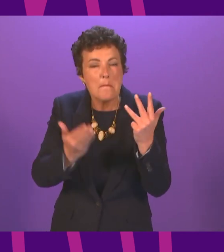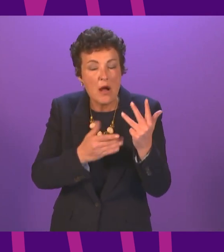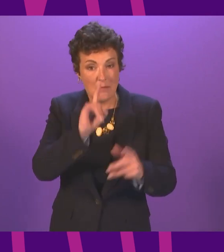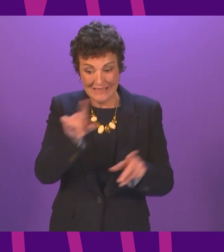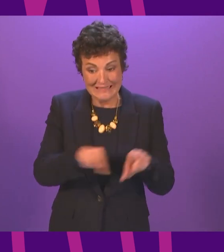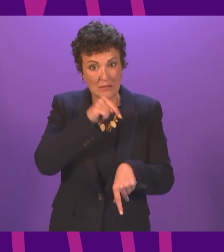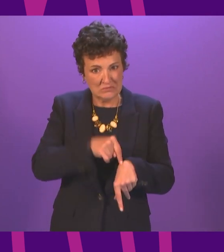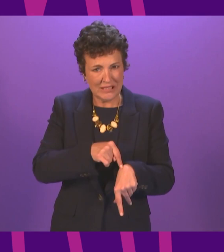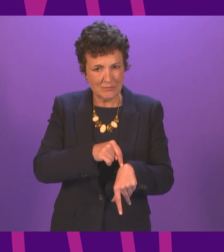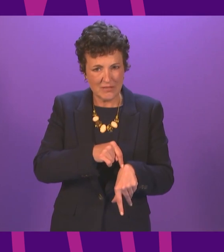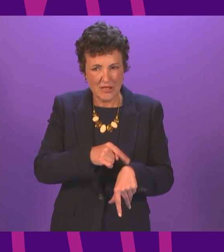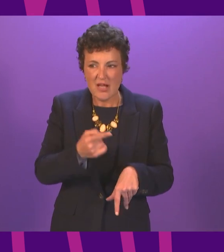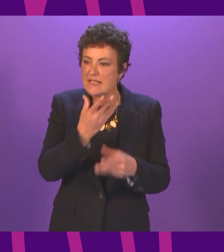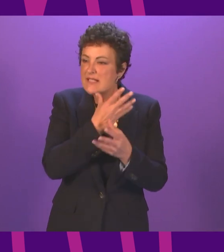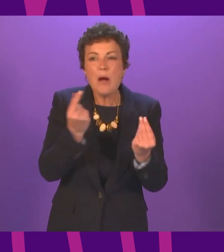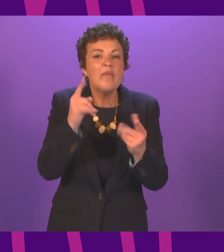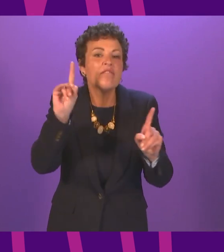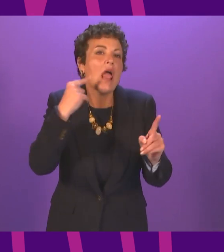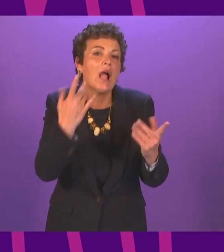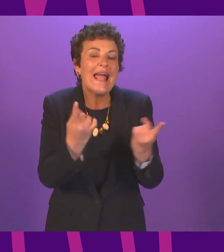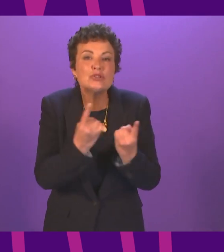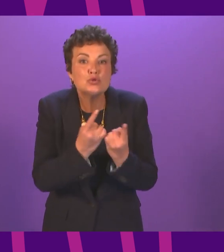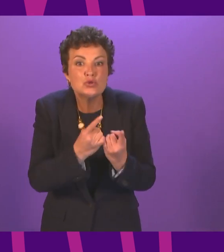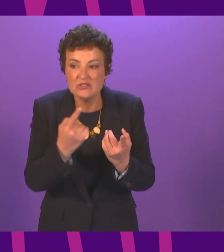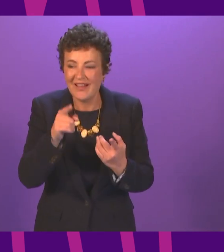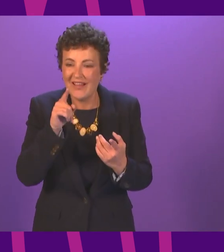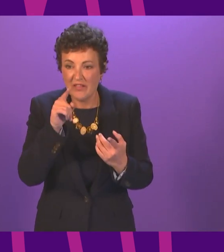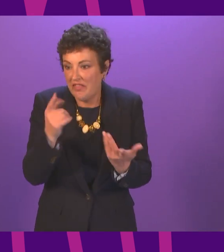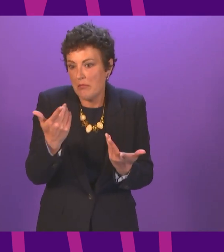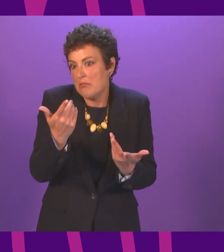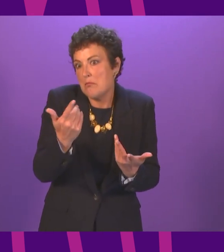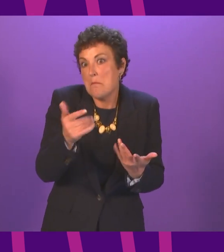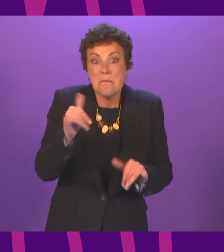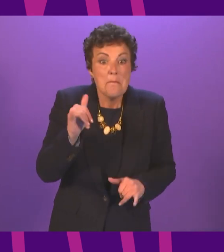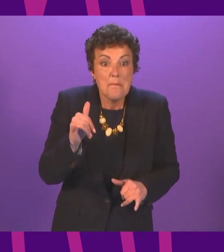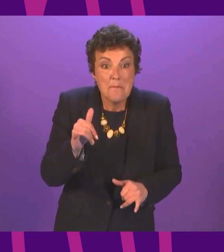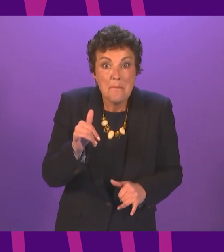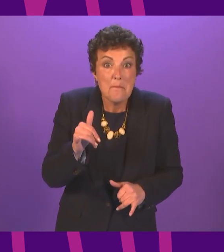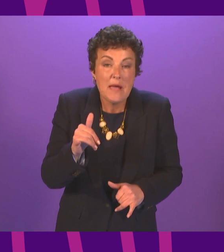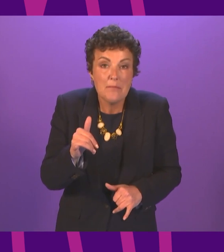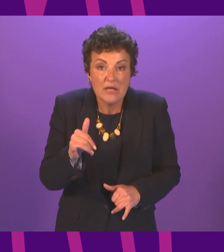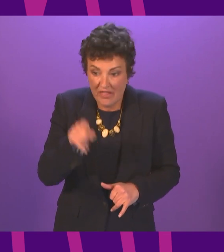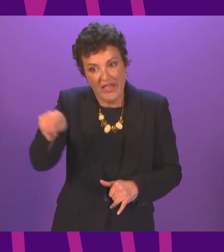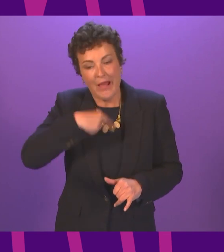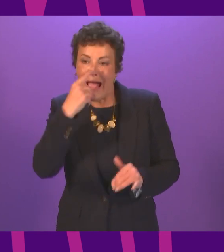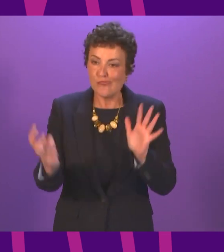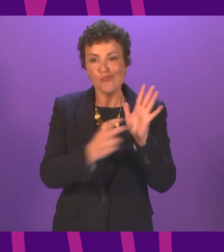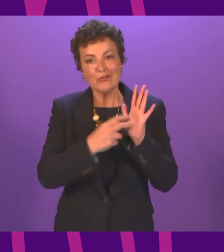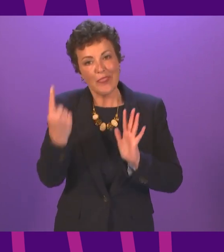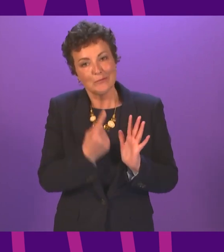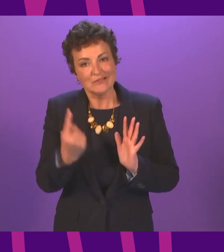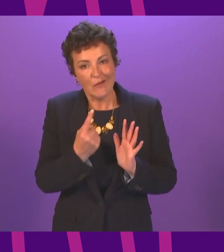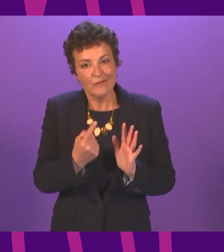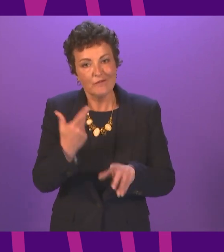turning some of the issues on their head and providing people with the opportunity to essentially register for vaccination